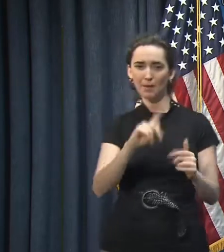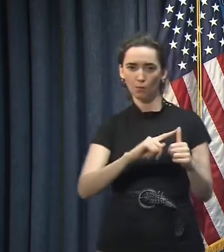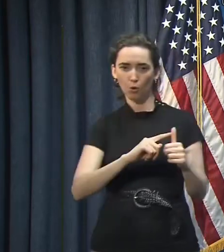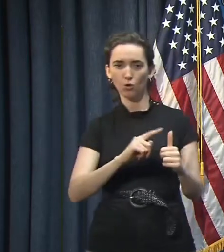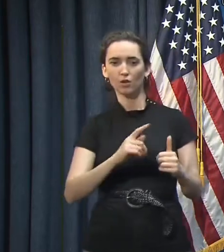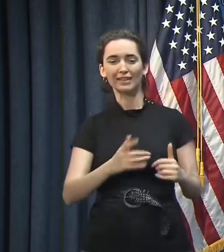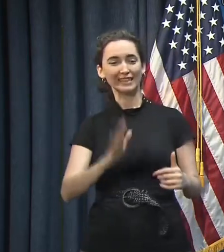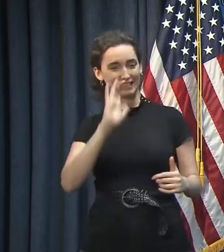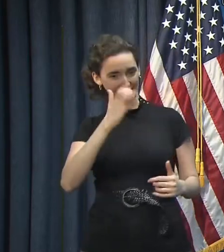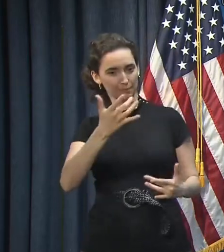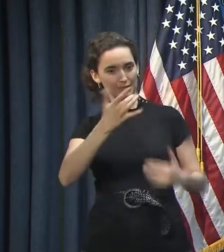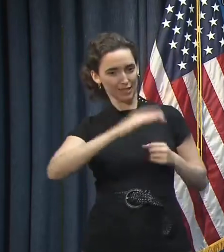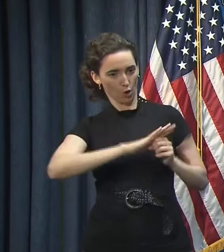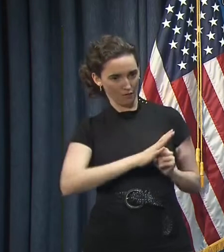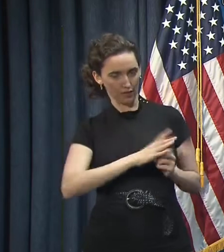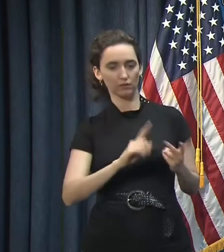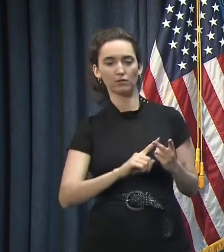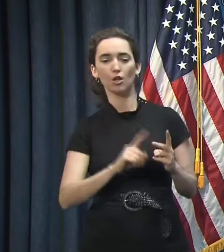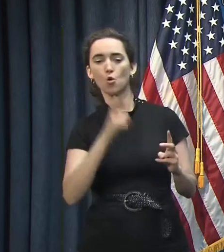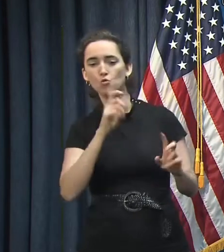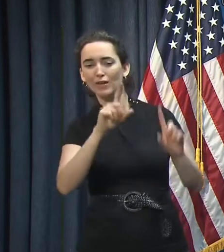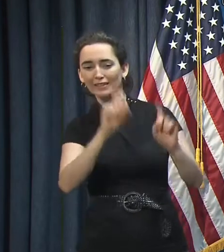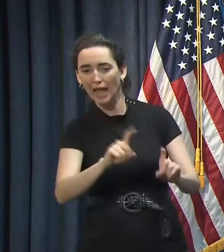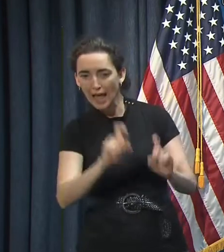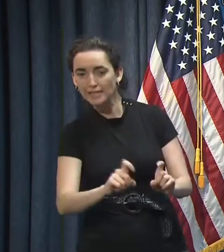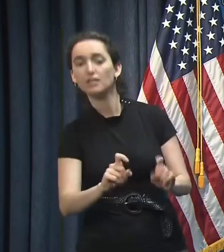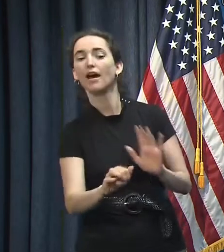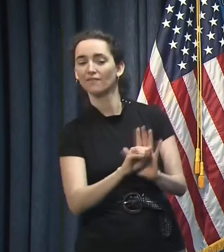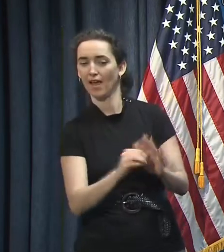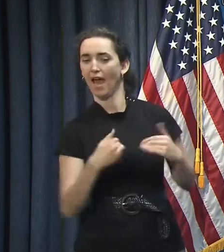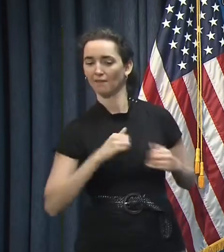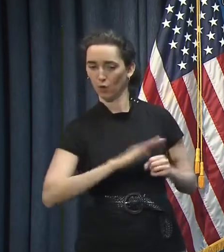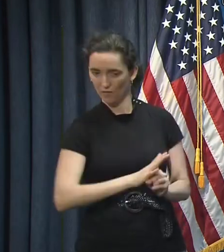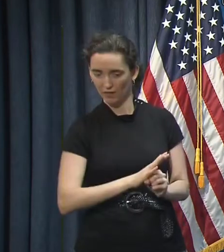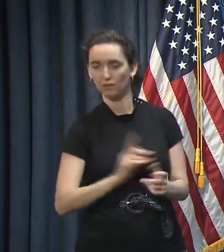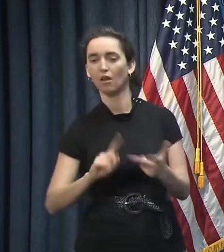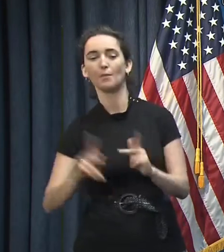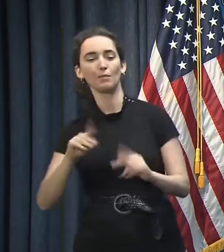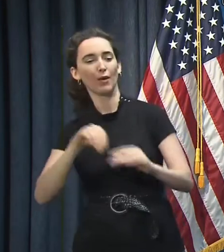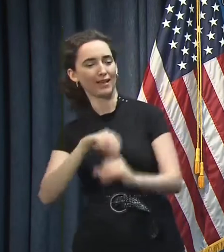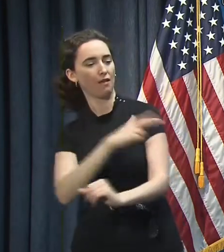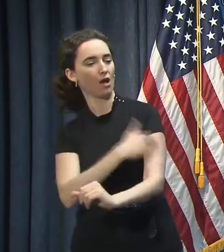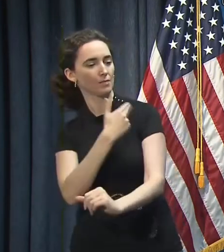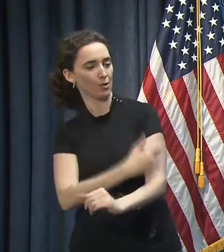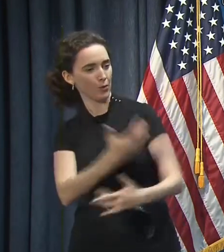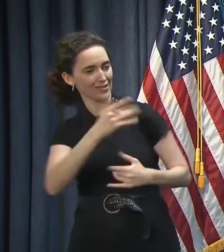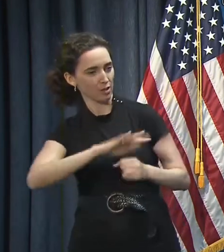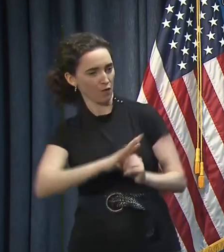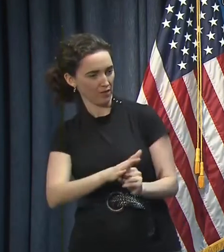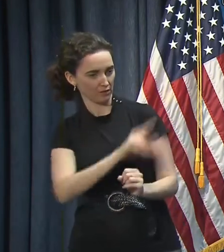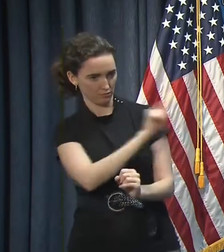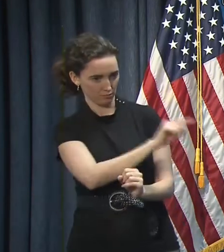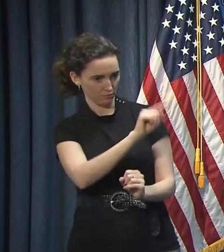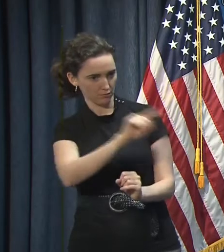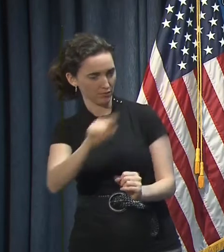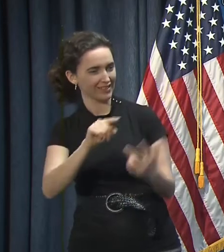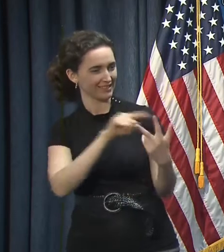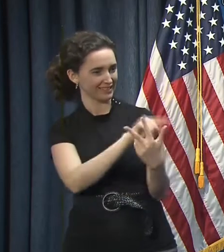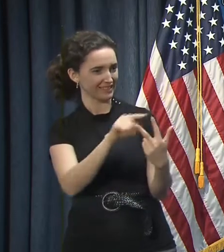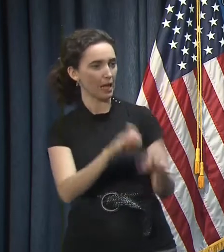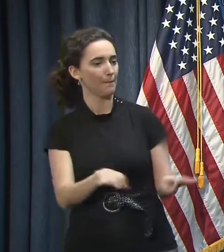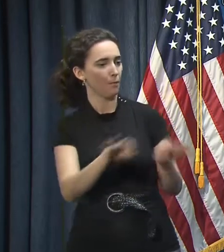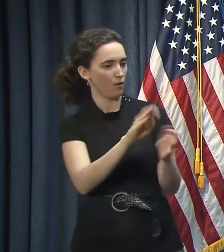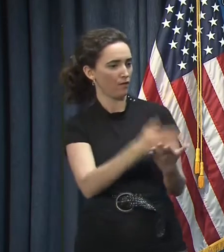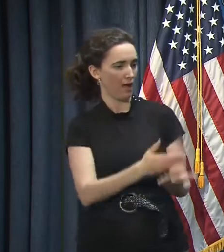people who were tested and found to have COVID, and people who were hospitalized for COVID. We are fortunate that we have been able to have a significant amount of